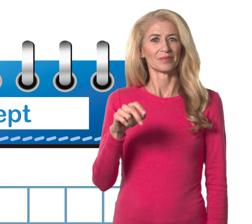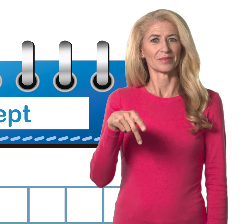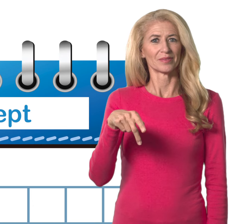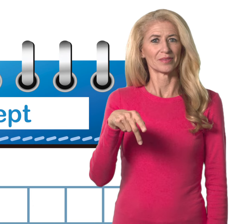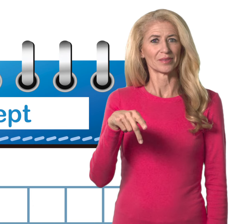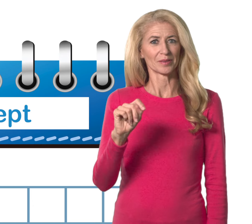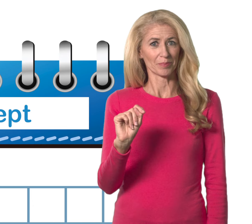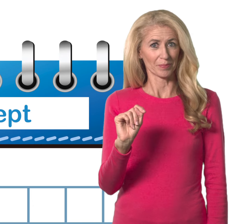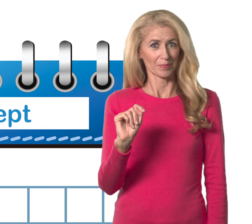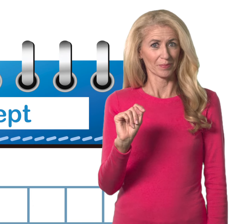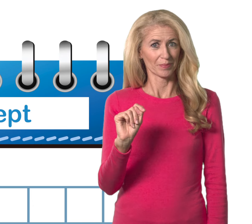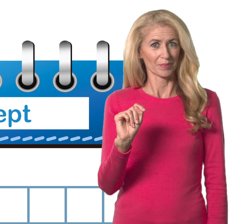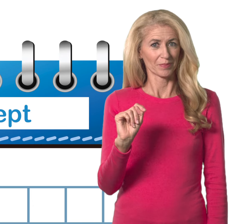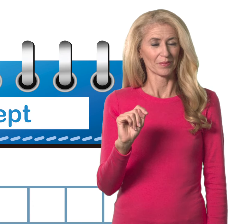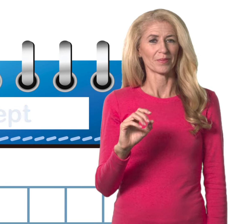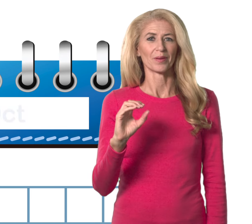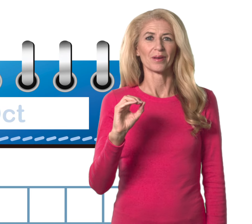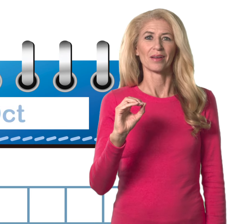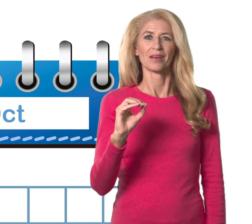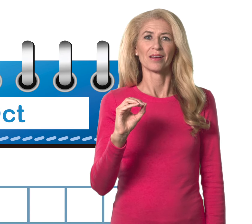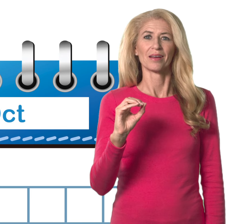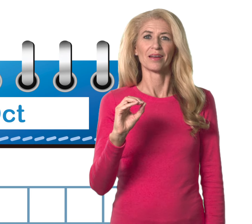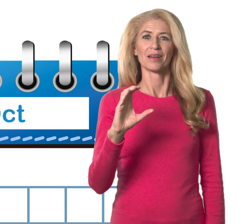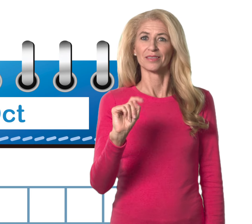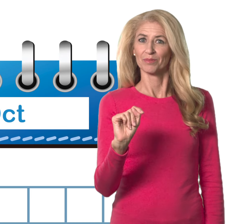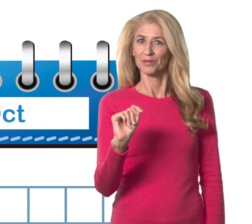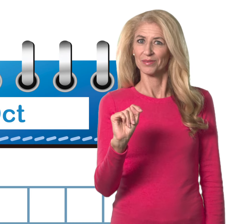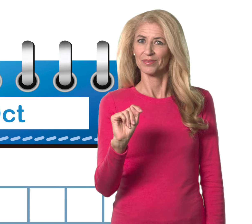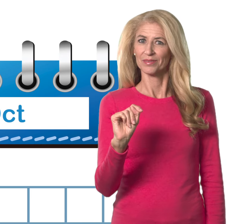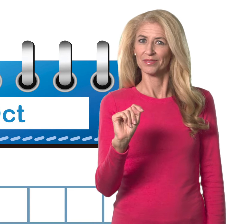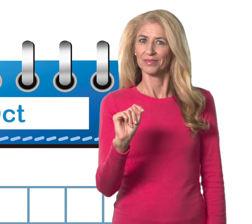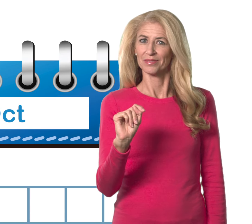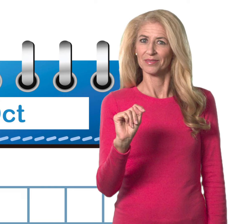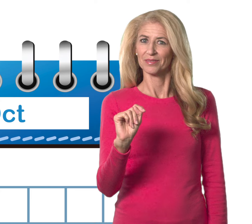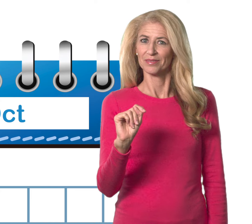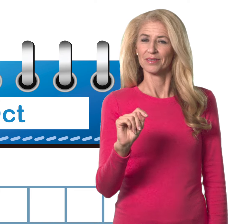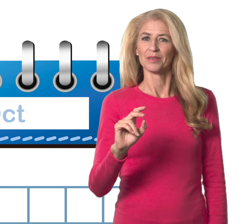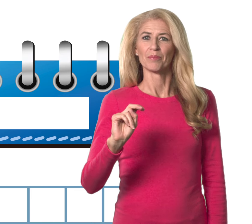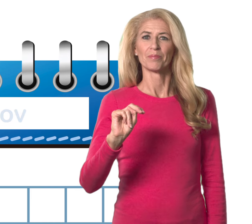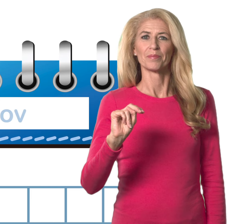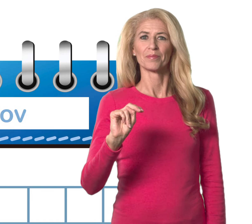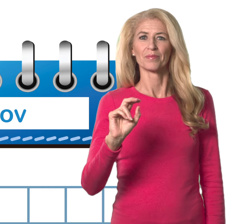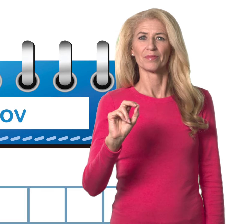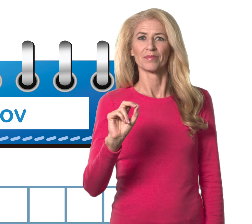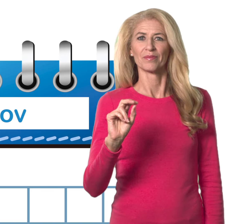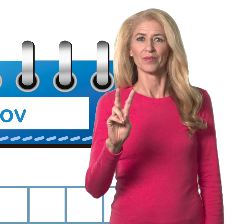September October November